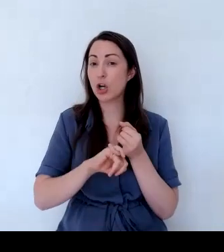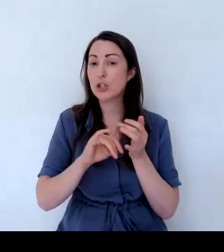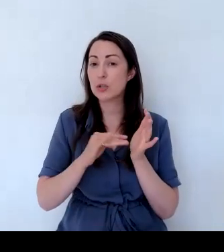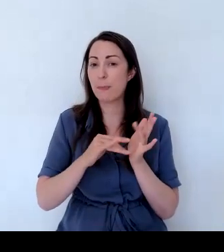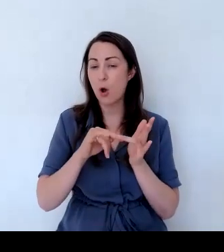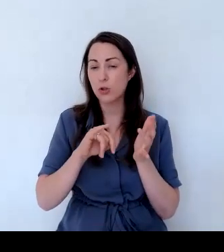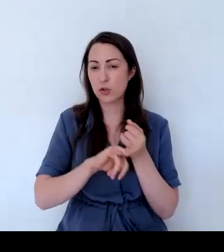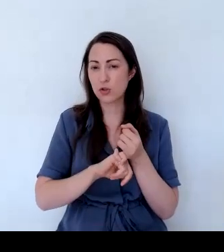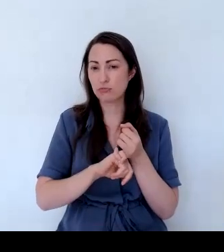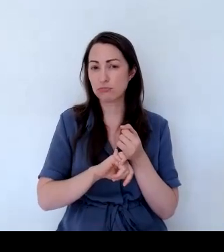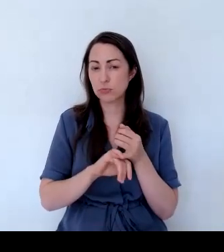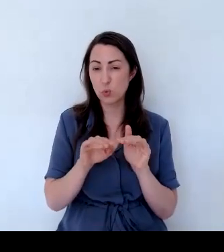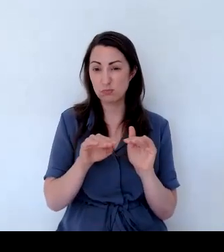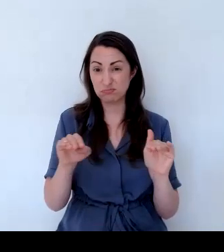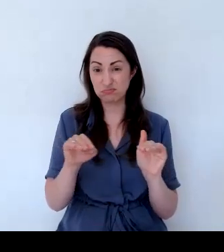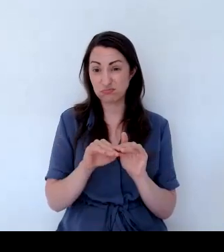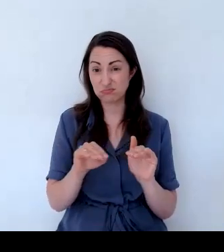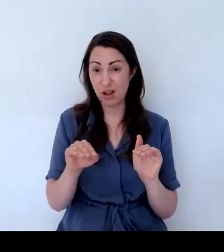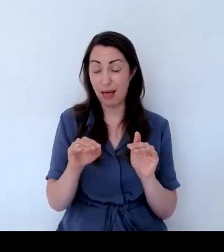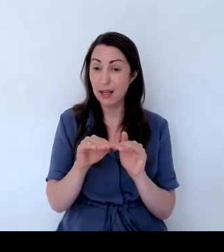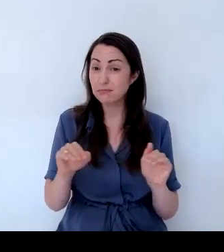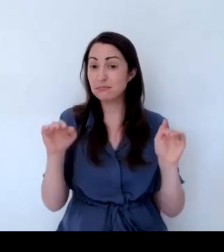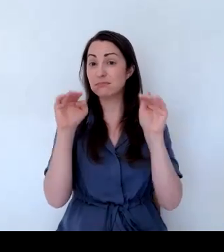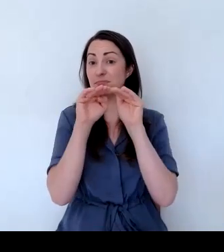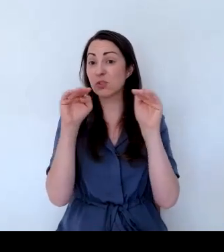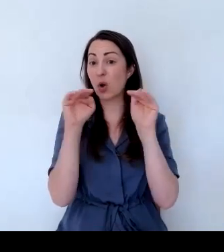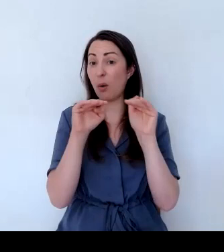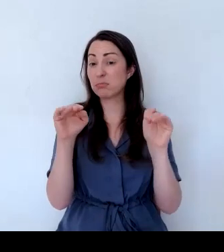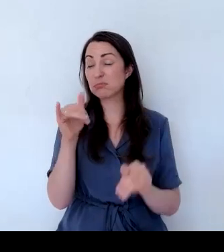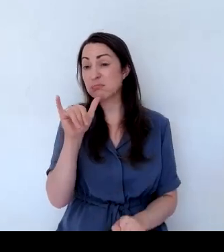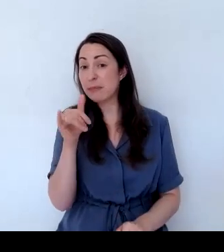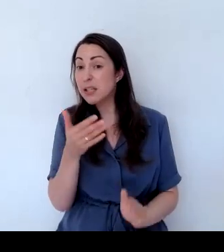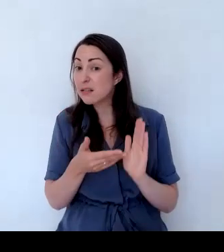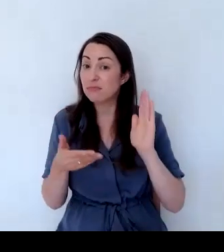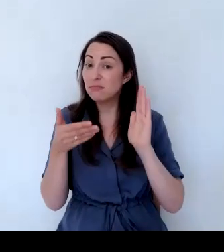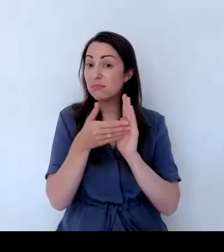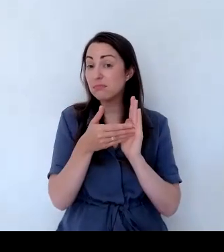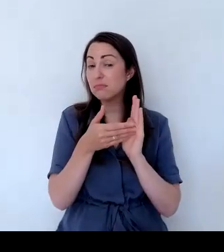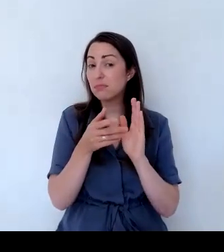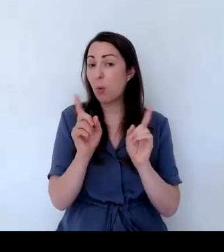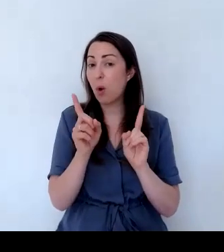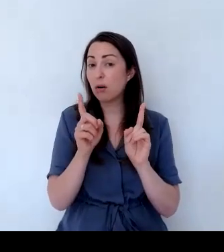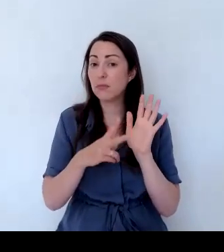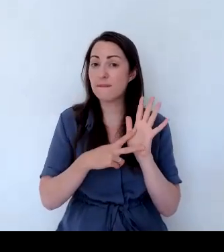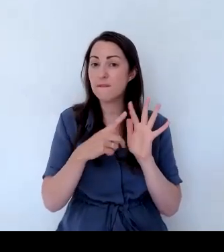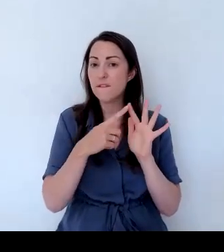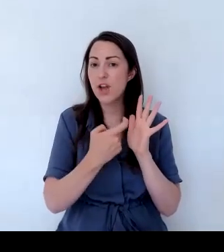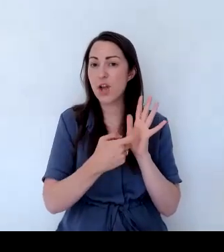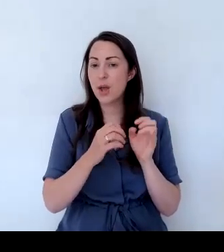And possibly in the top layer there, just to add some of the verbena bonerensis.